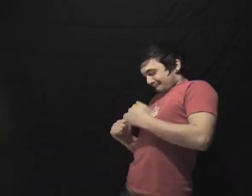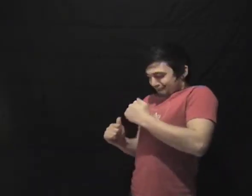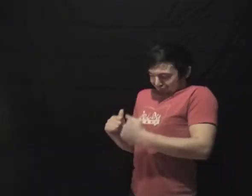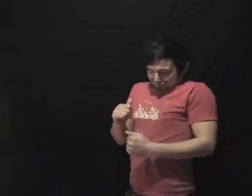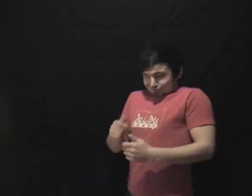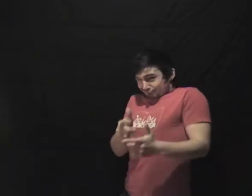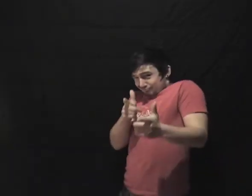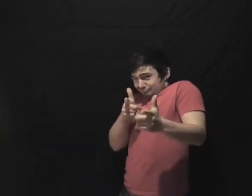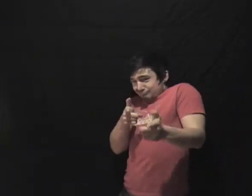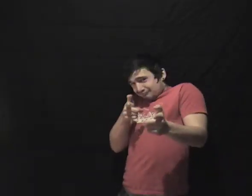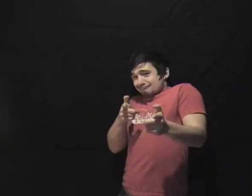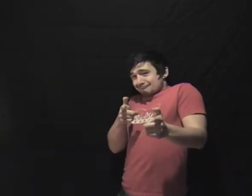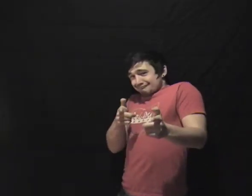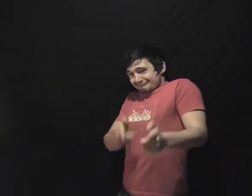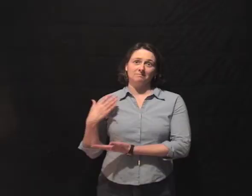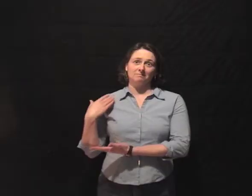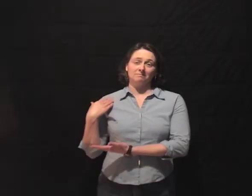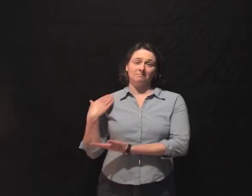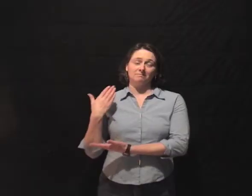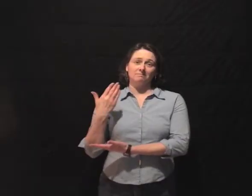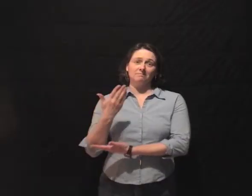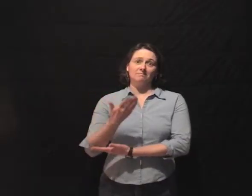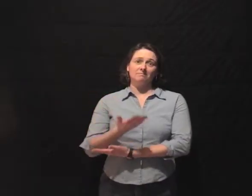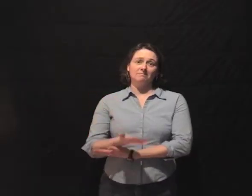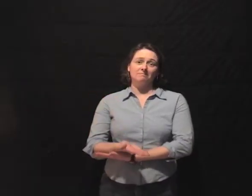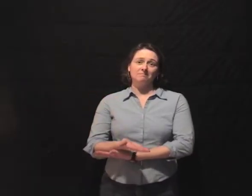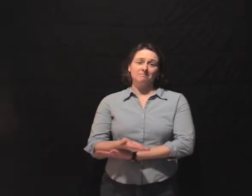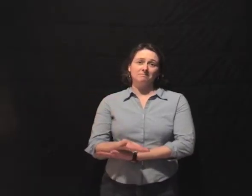All the way